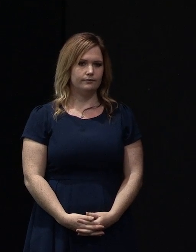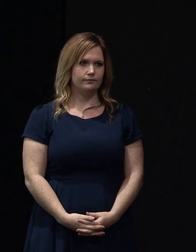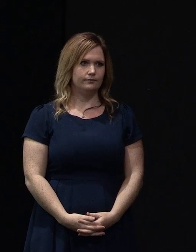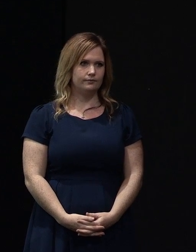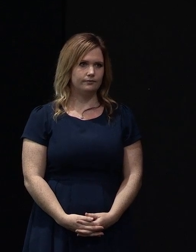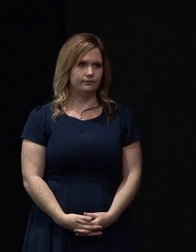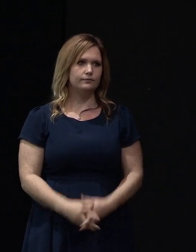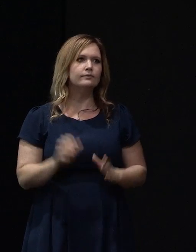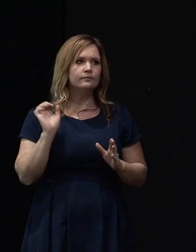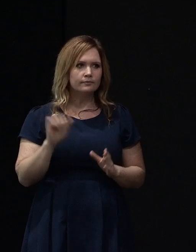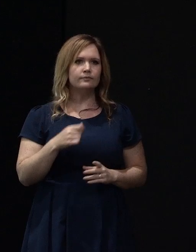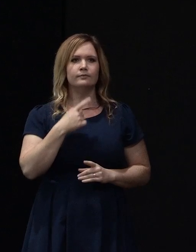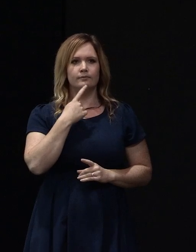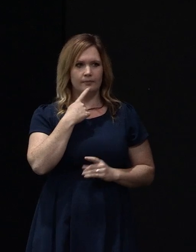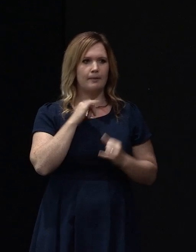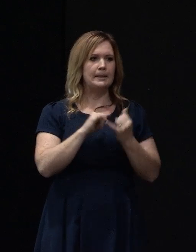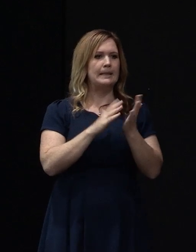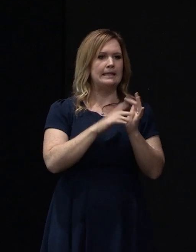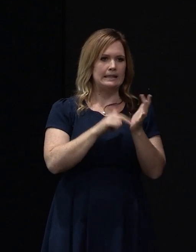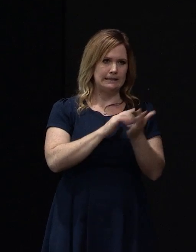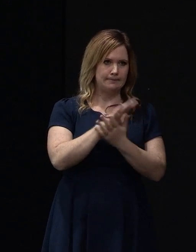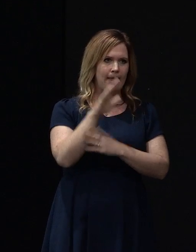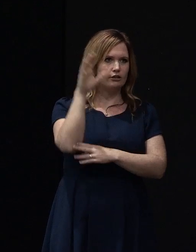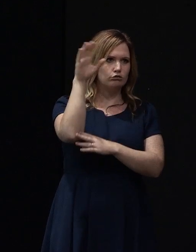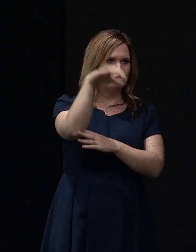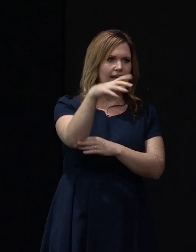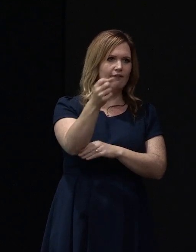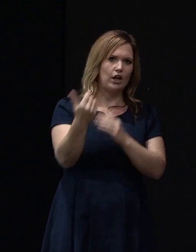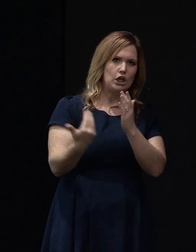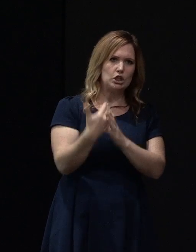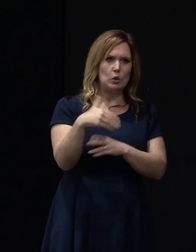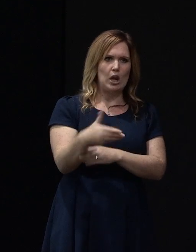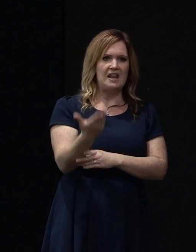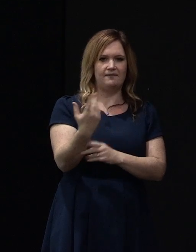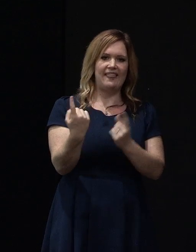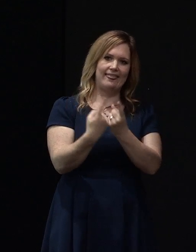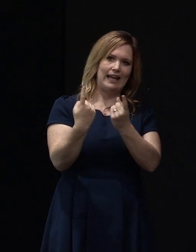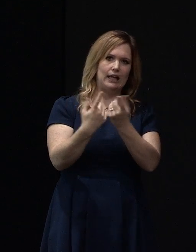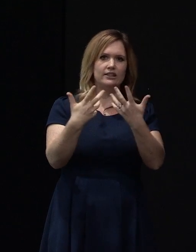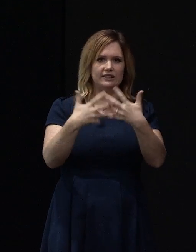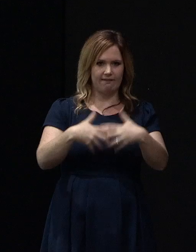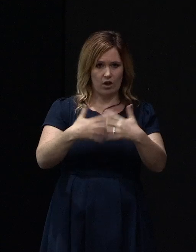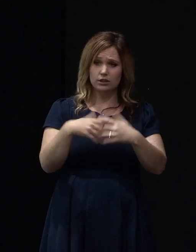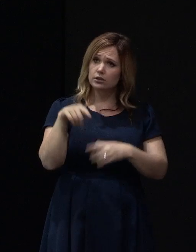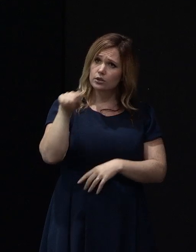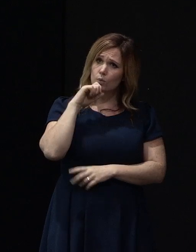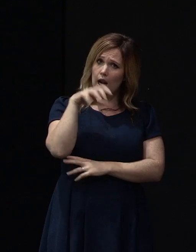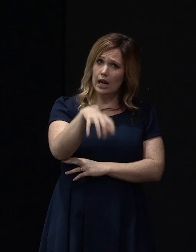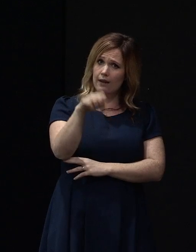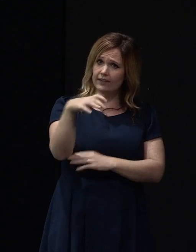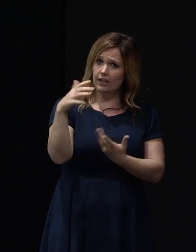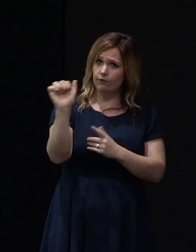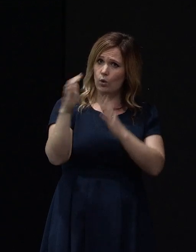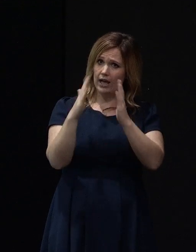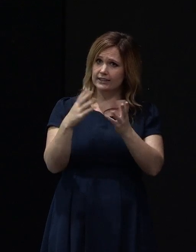Yeah, Smith's cranes have brought in this new lifting device. Are you lifting any of your houses with